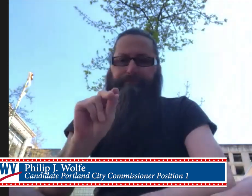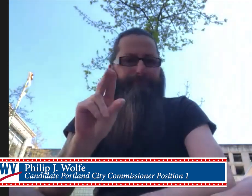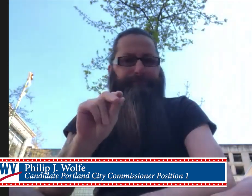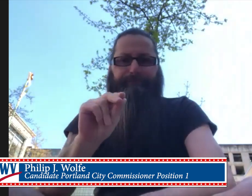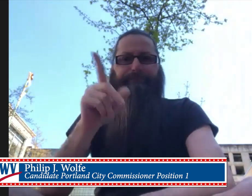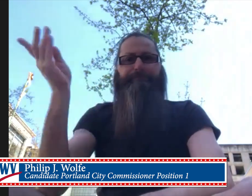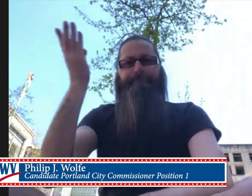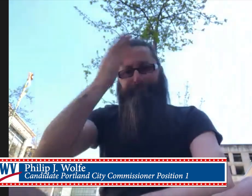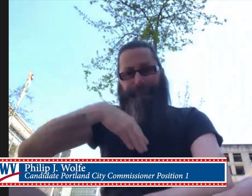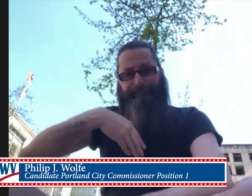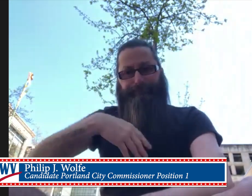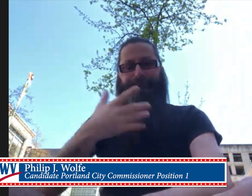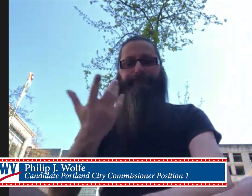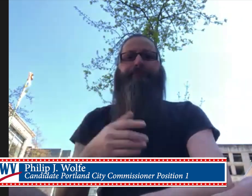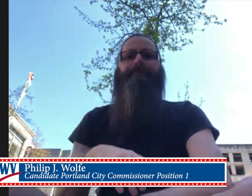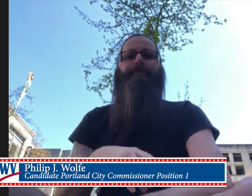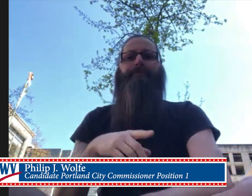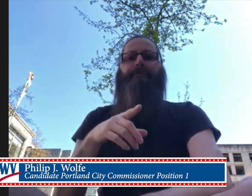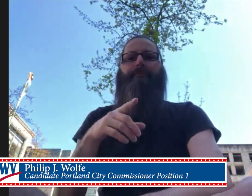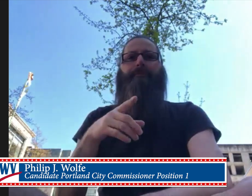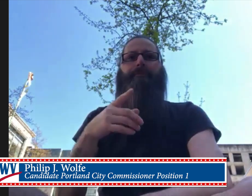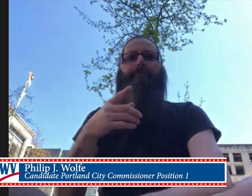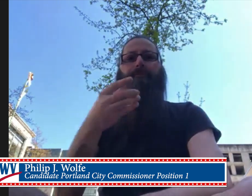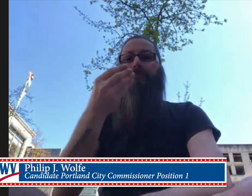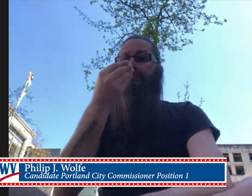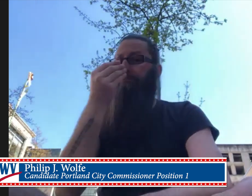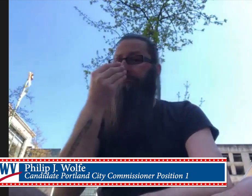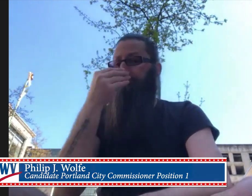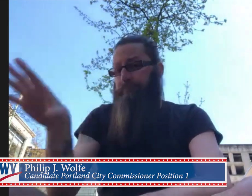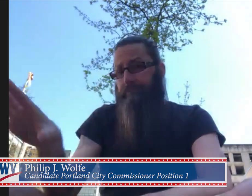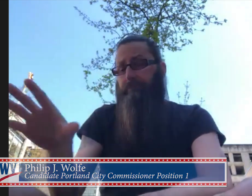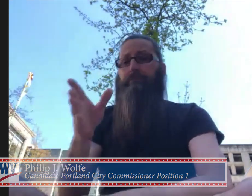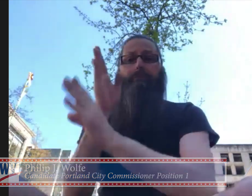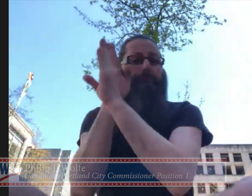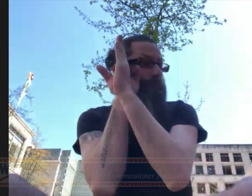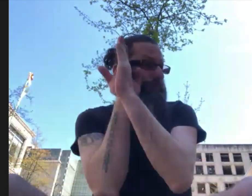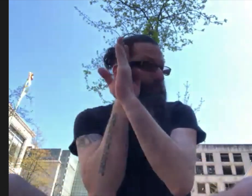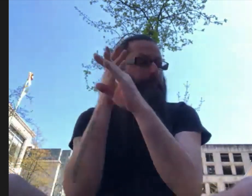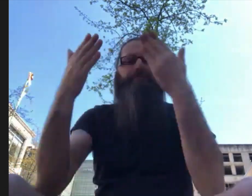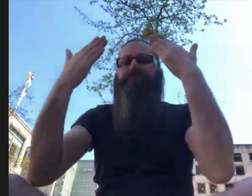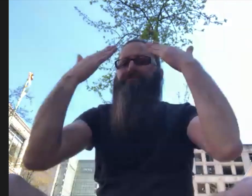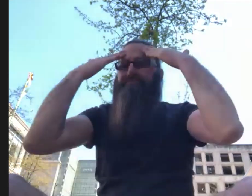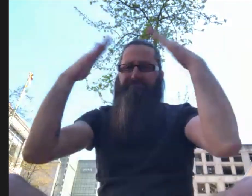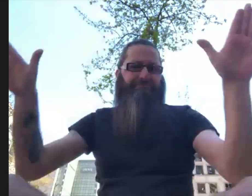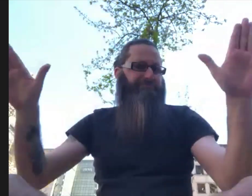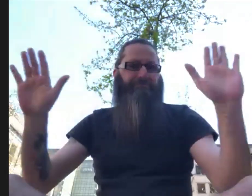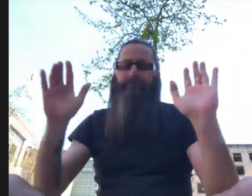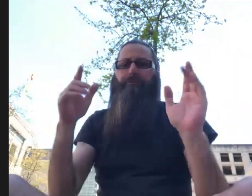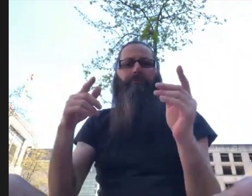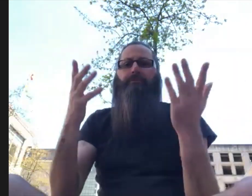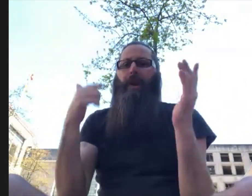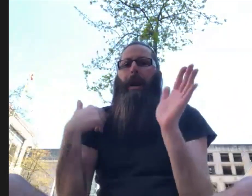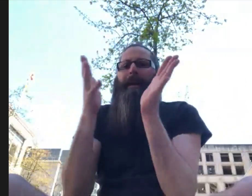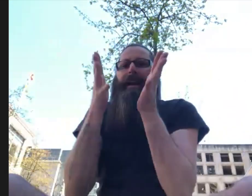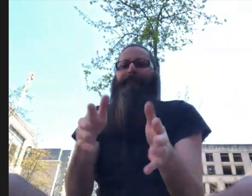Our city council does not understand what these gaps look like. They don't experience them. I don't know if it's that they don't care